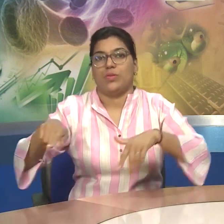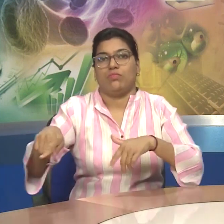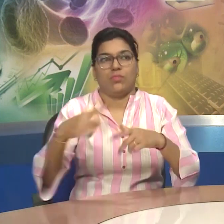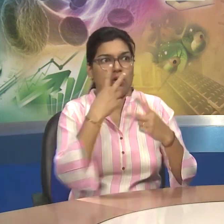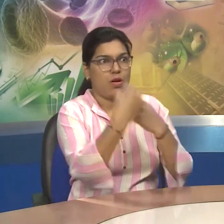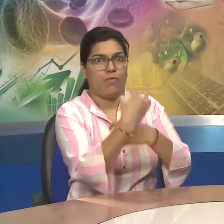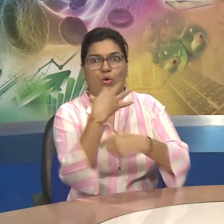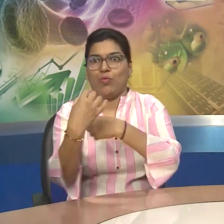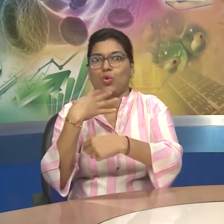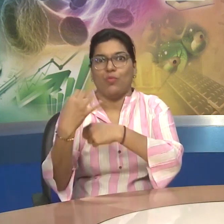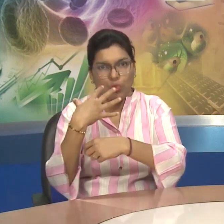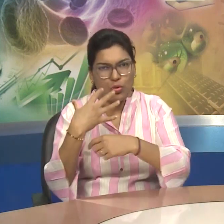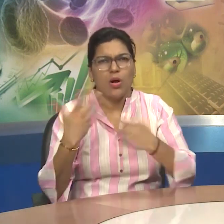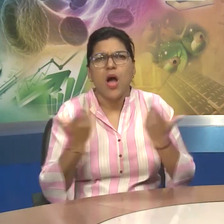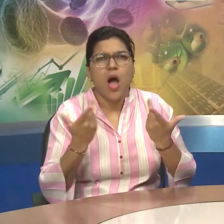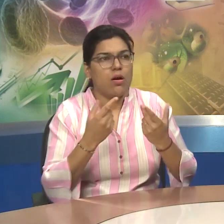The Need To Make